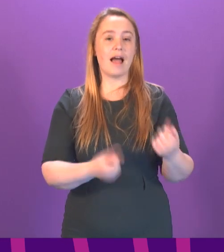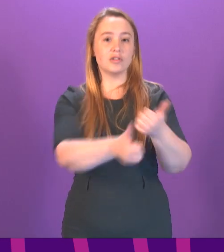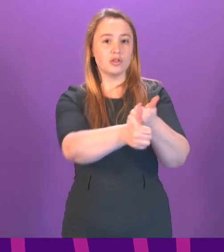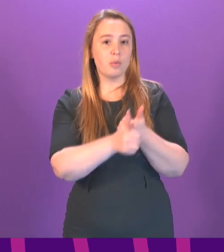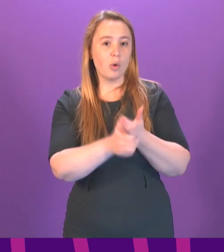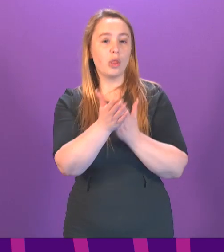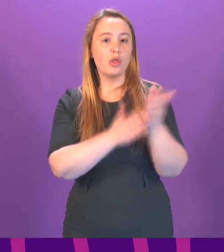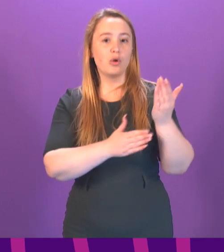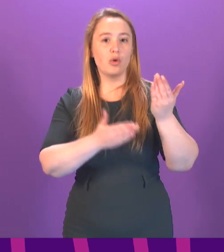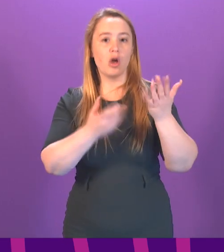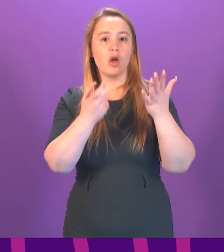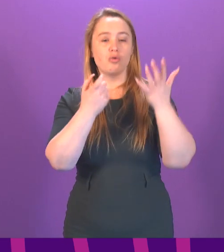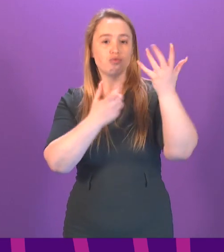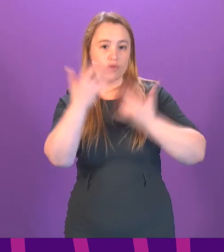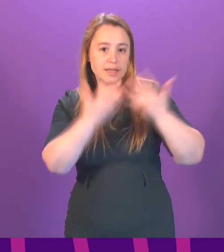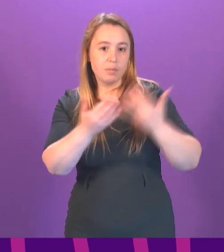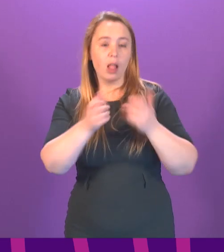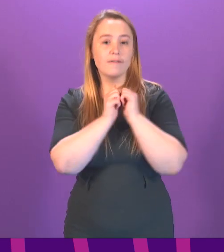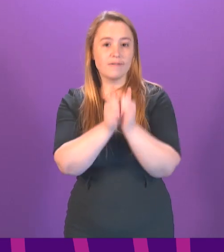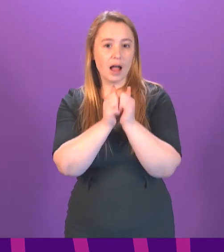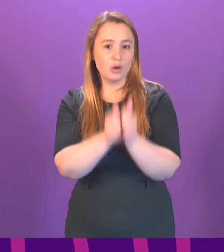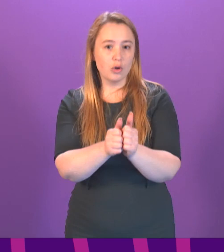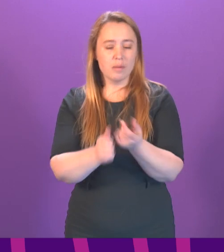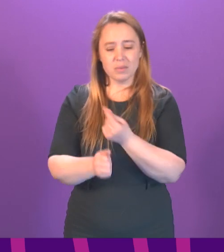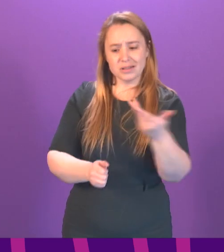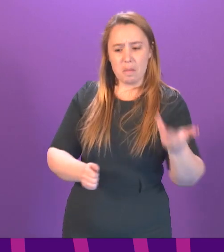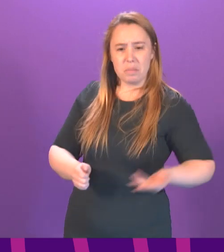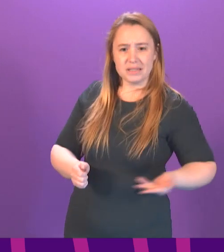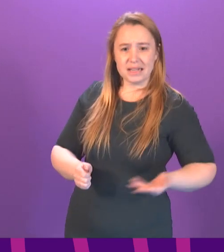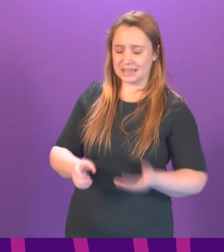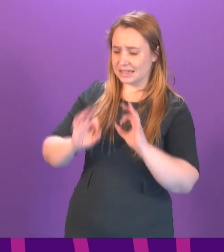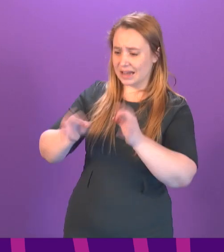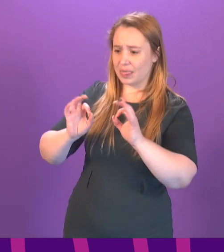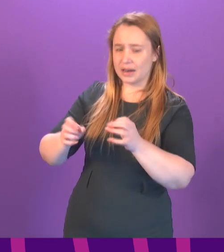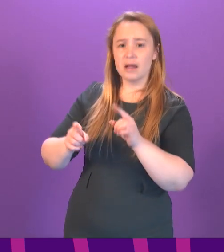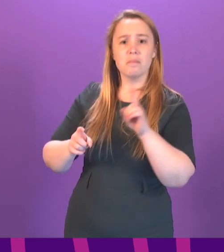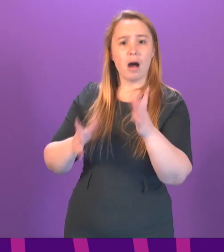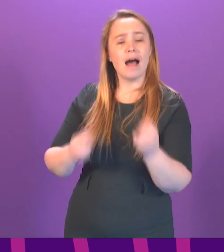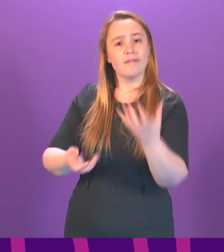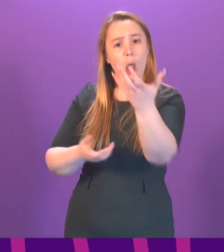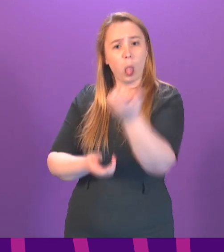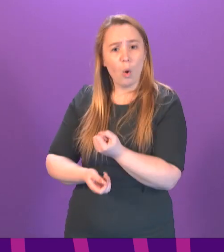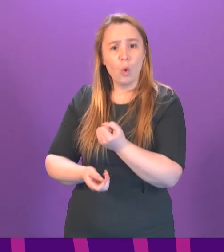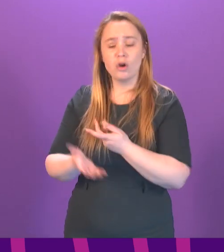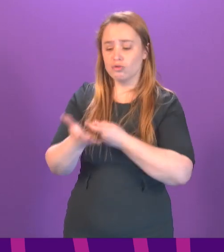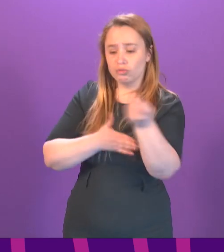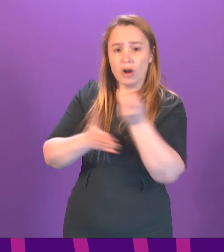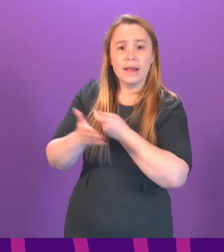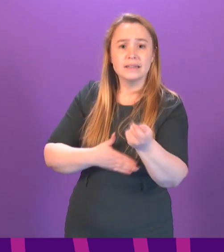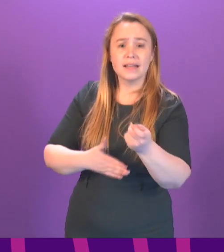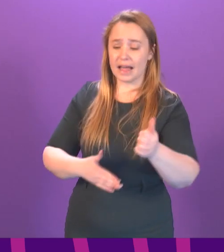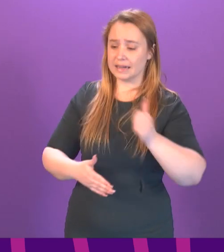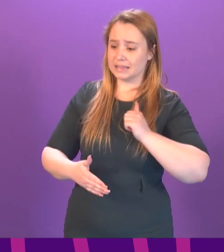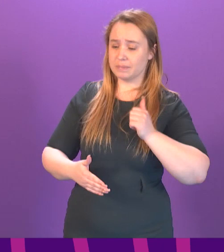businesses don't have a rateable value but do have similar costs such as birthing dues, loans and rental payments and yet